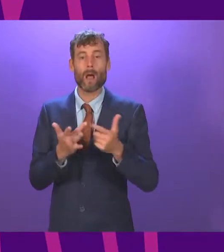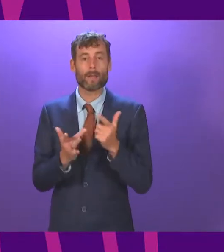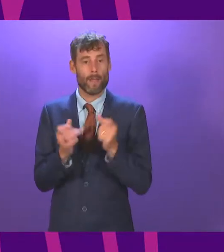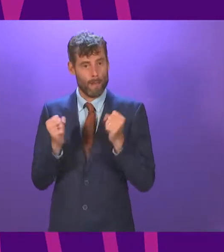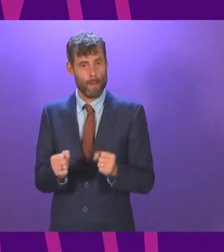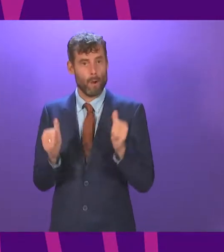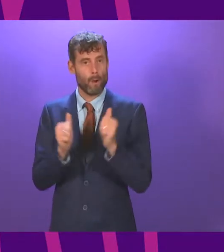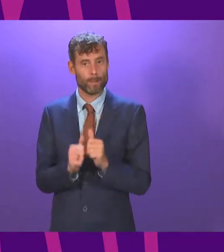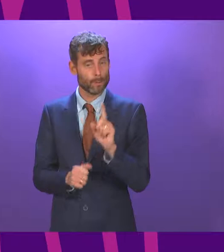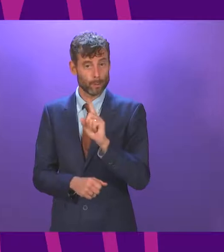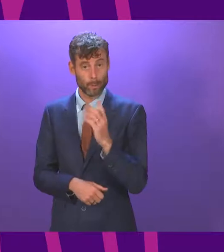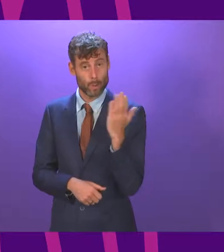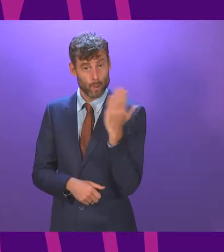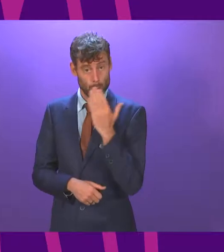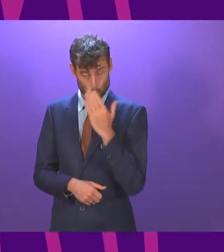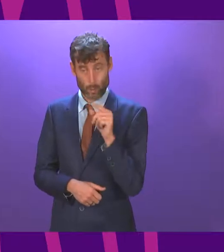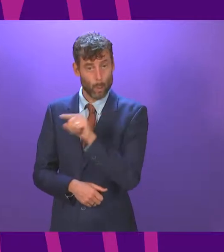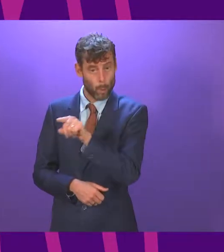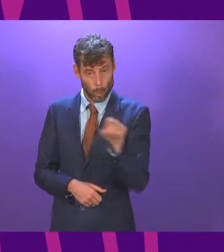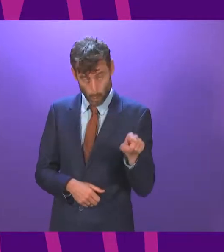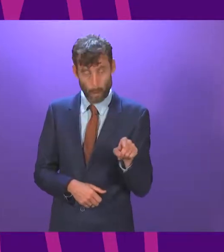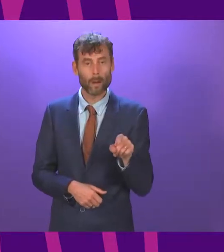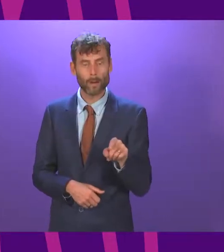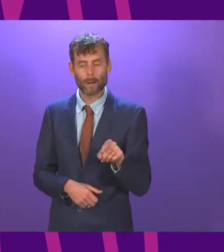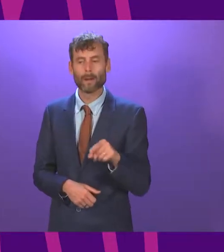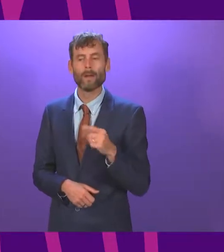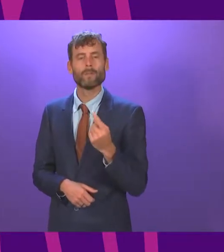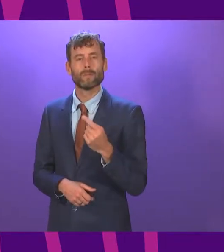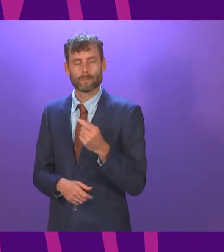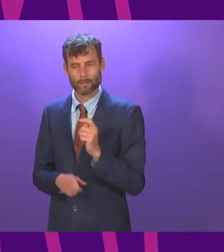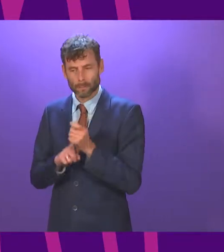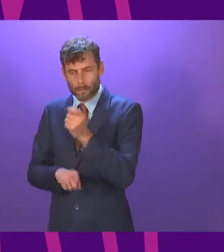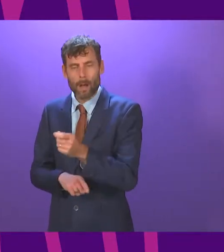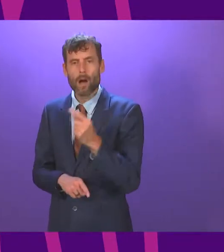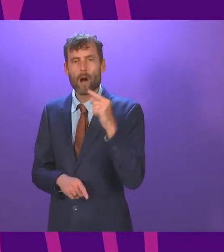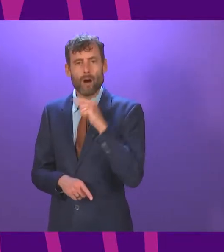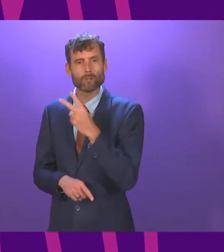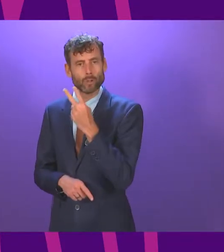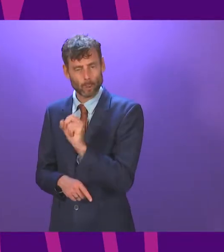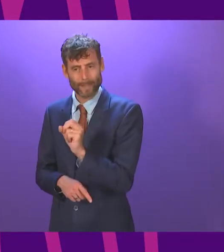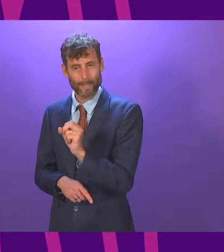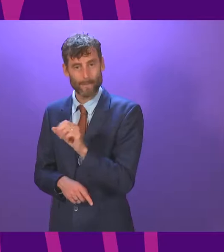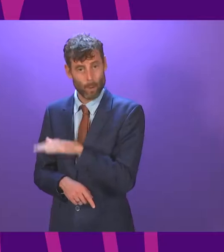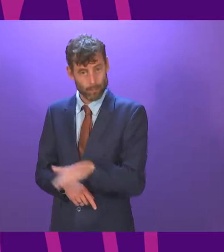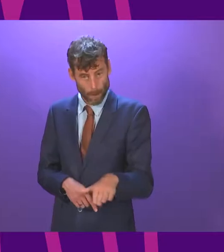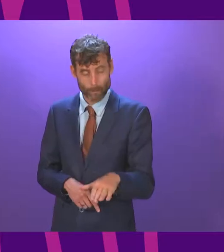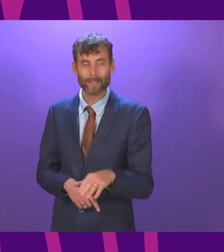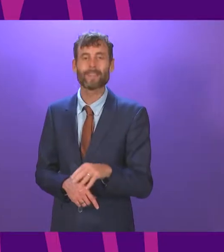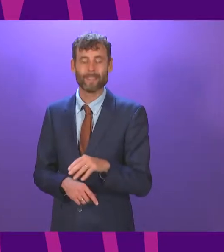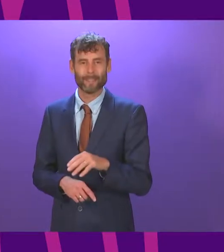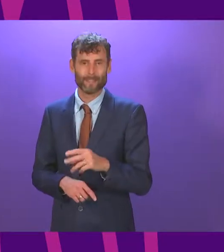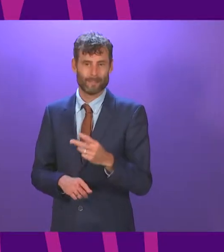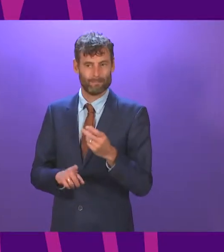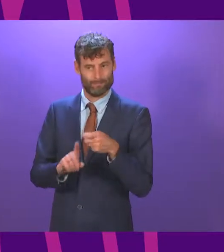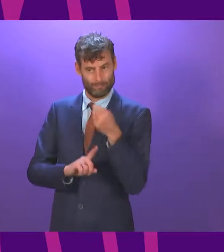the school clothing grants to at least £120 per primary and £150 per secondary school child and abolishing core curriculum